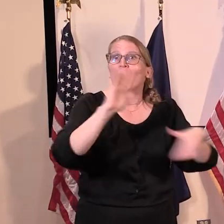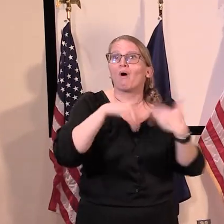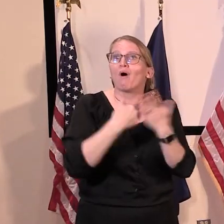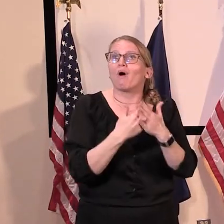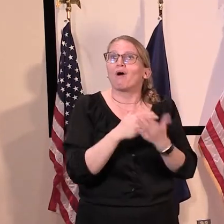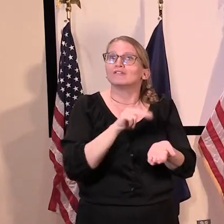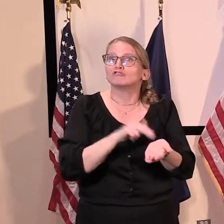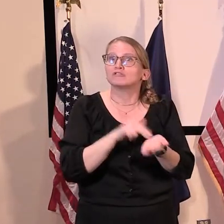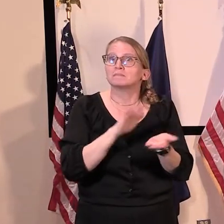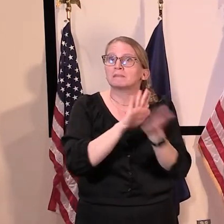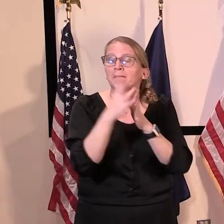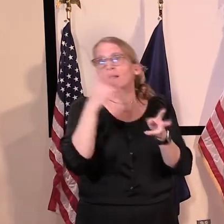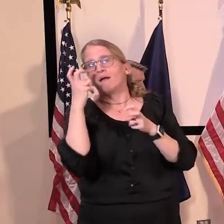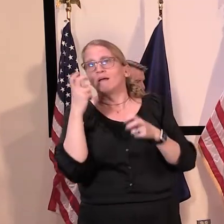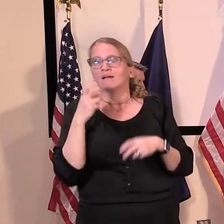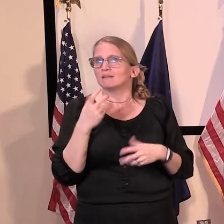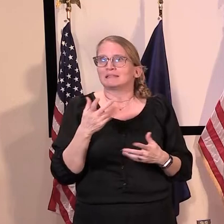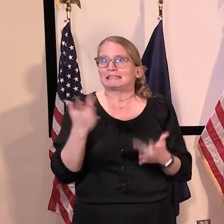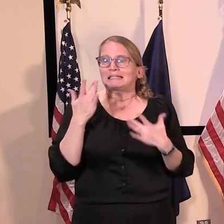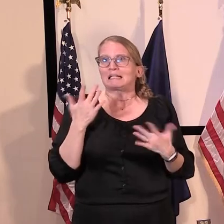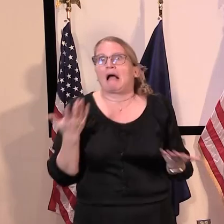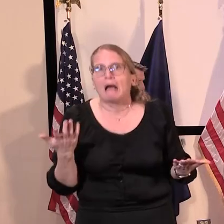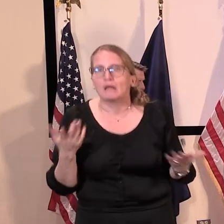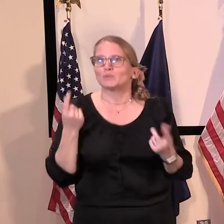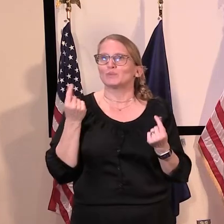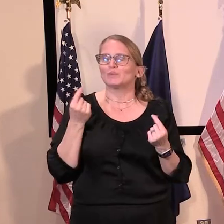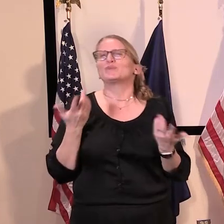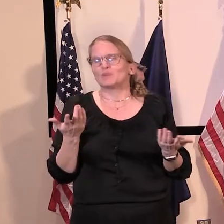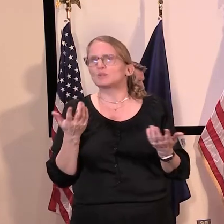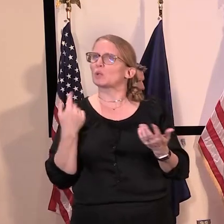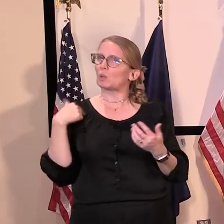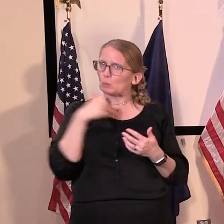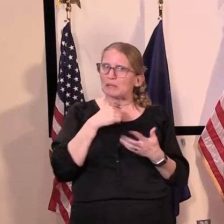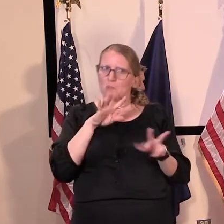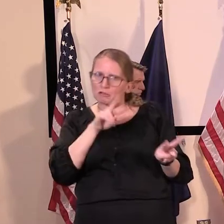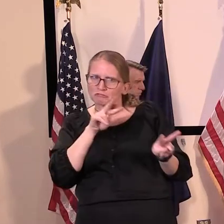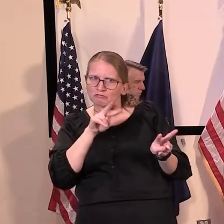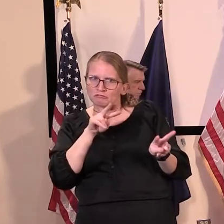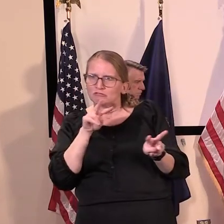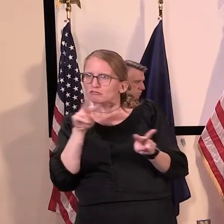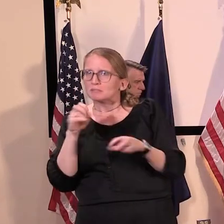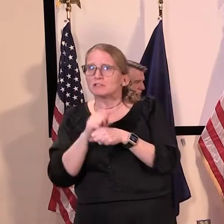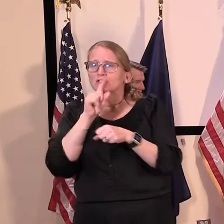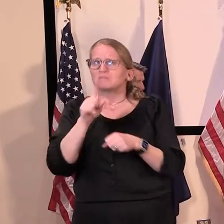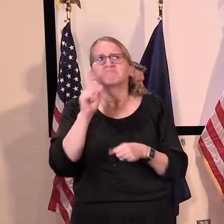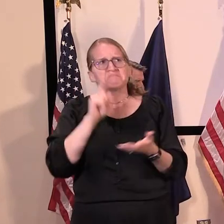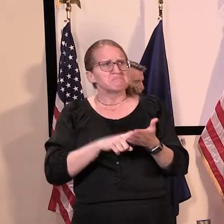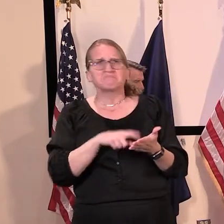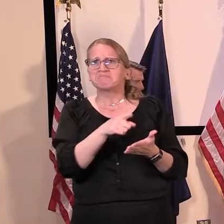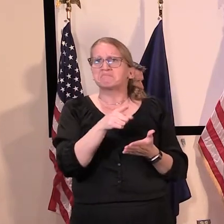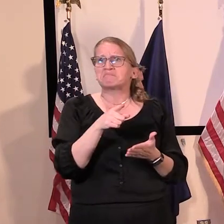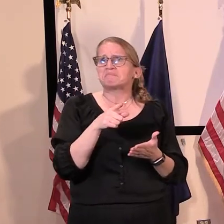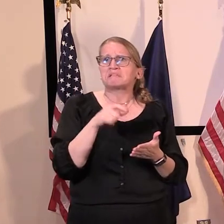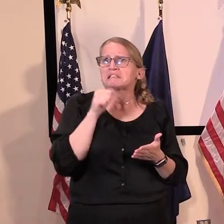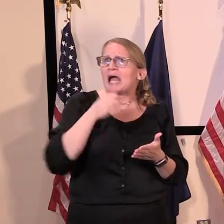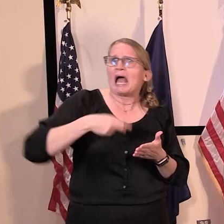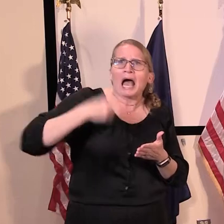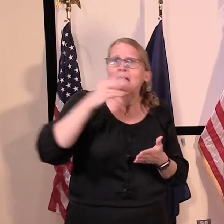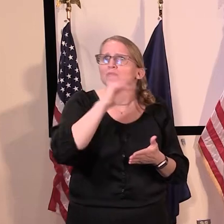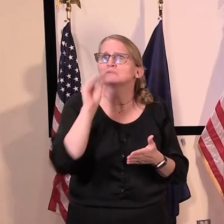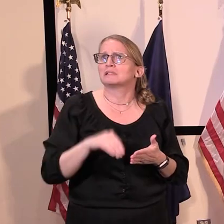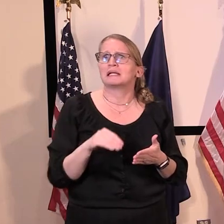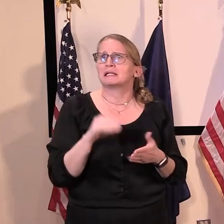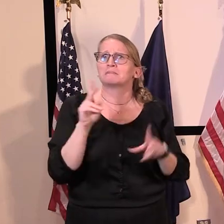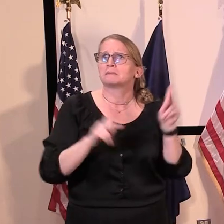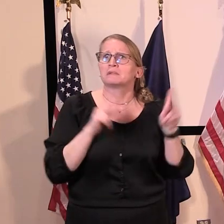seeing, uh, inordinately large numbers of healthcare workers, uh, unable to come to work because of